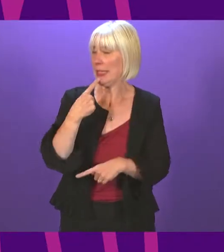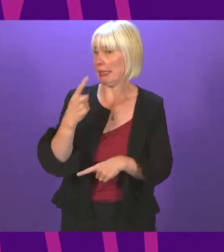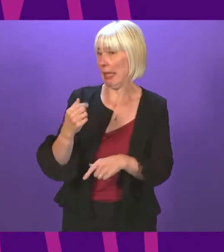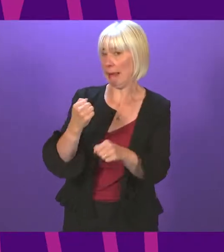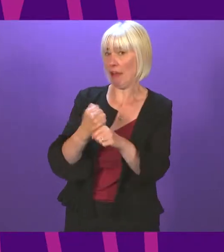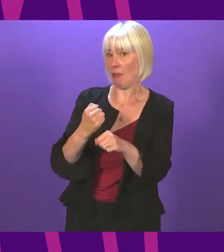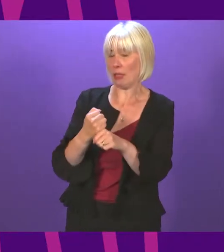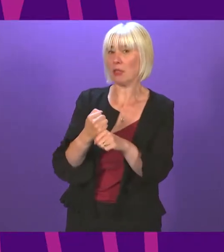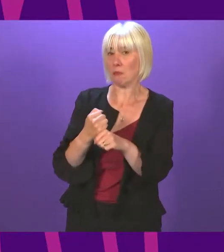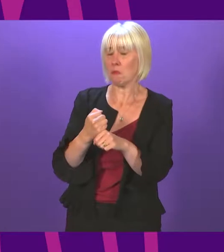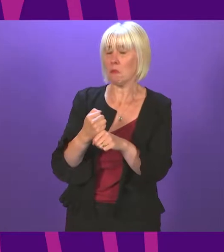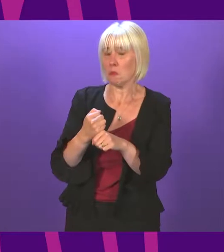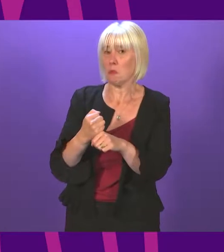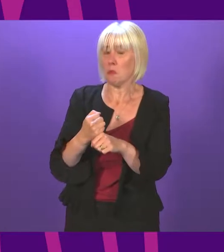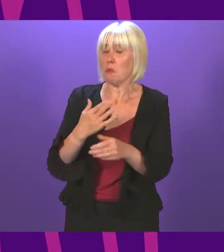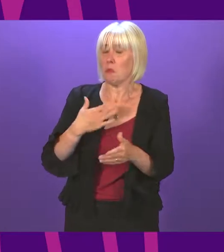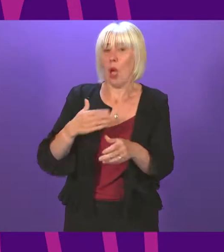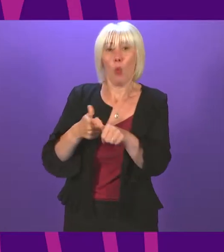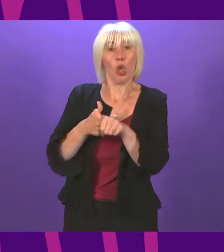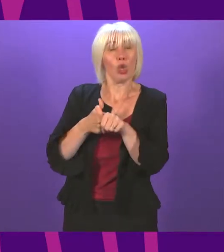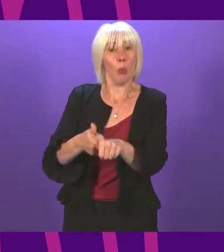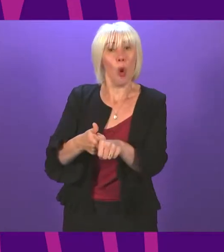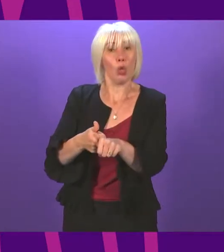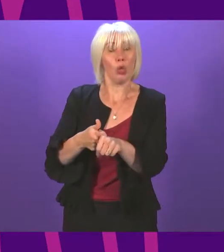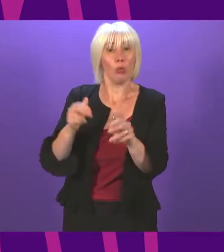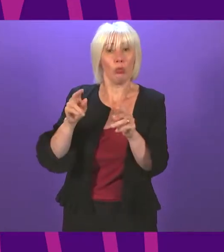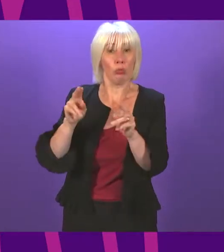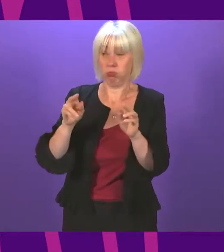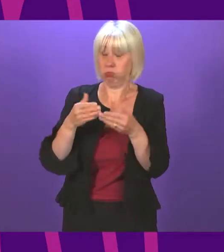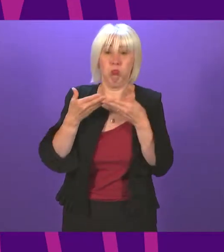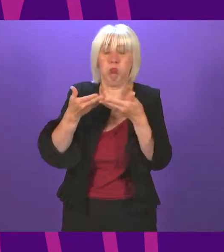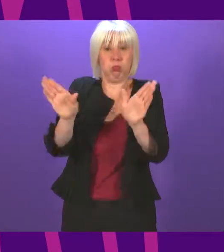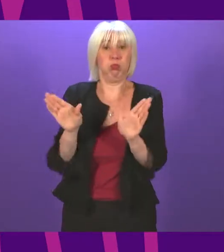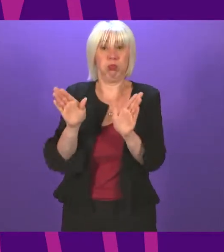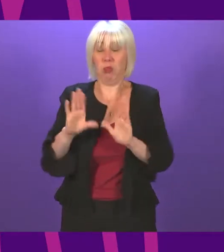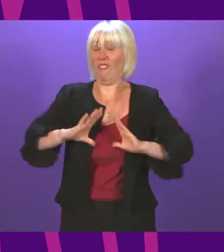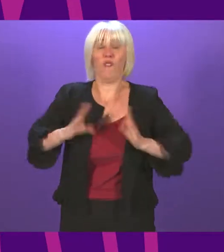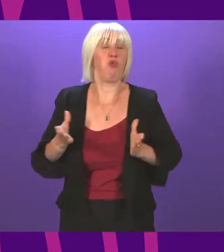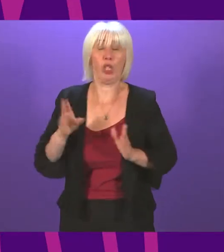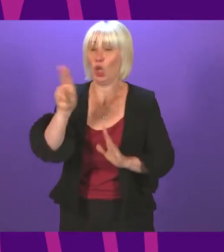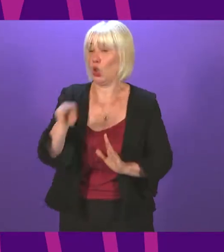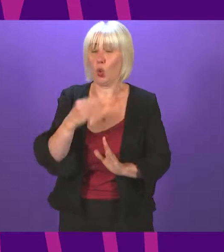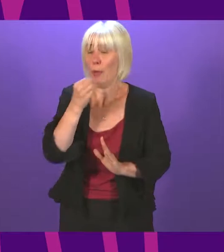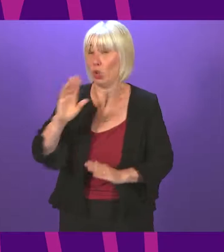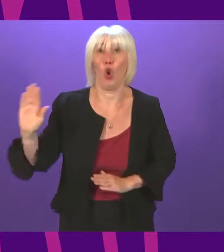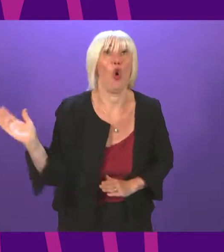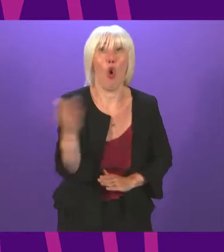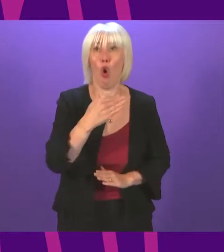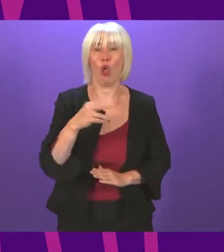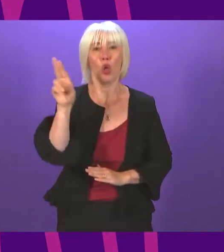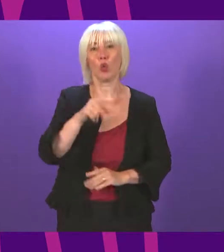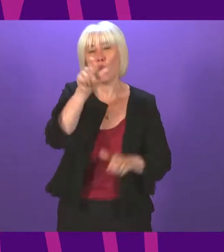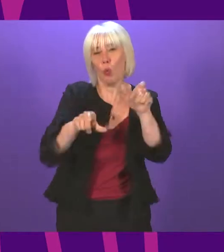be supportive of a universal free school meals throughout to all school pupils in Scotland.